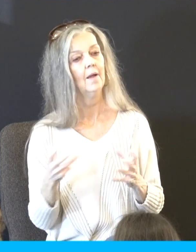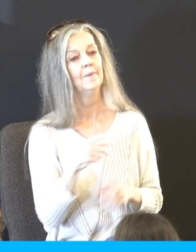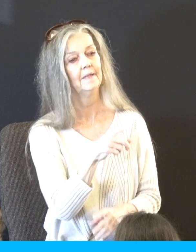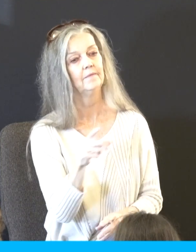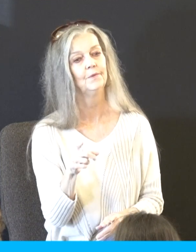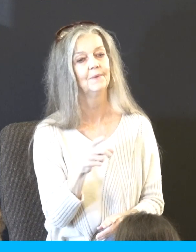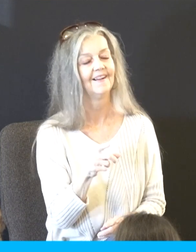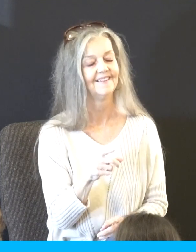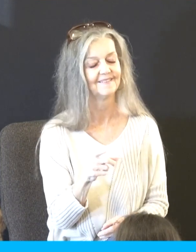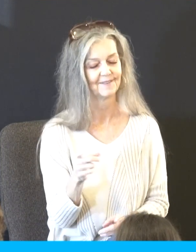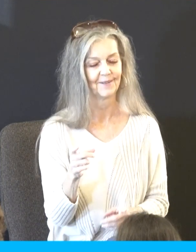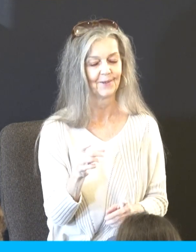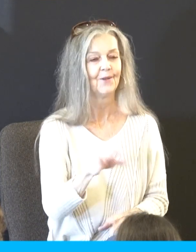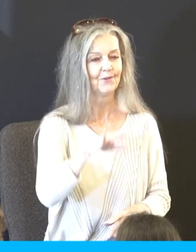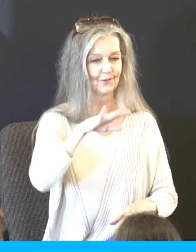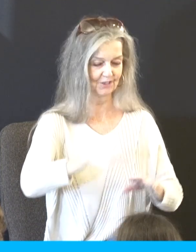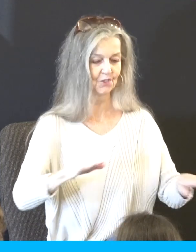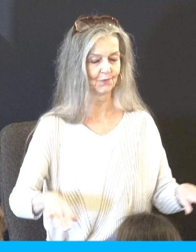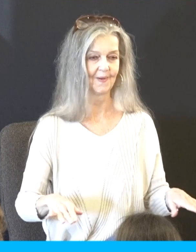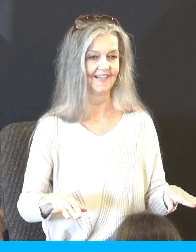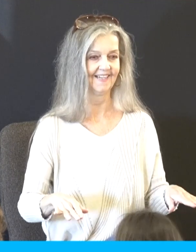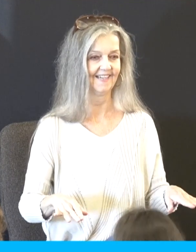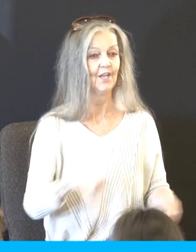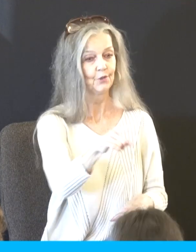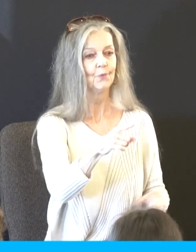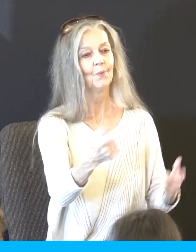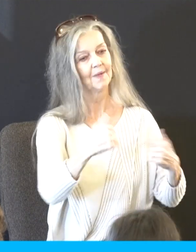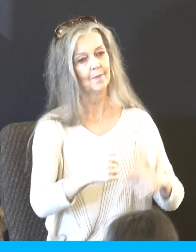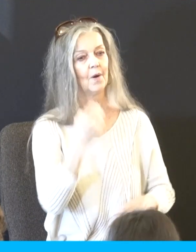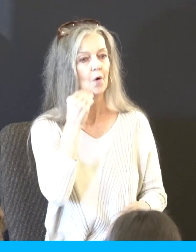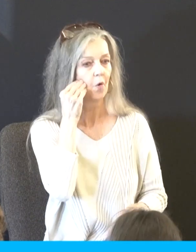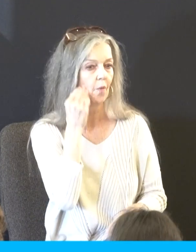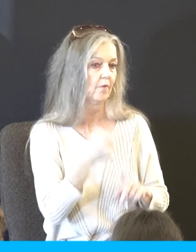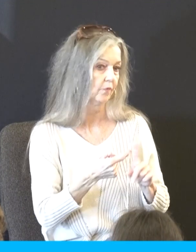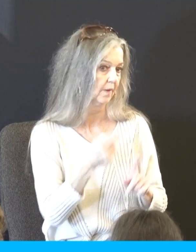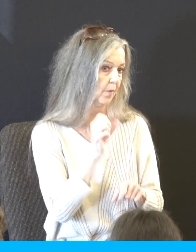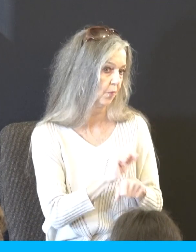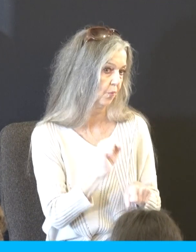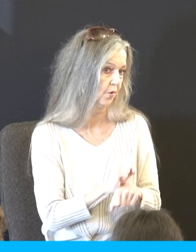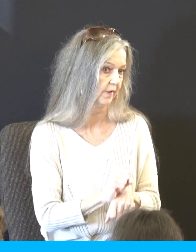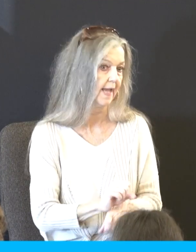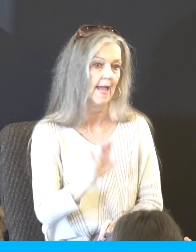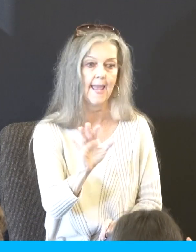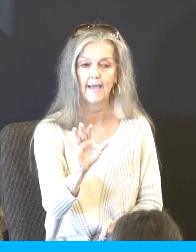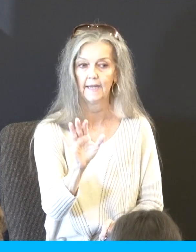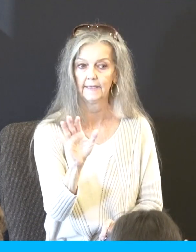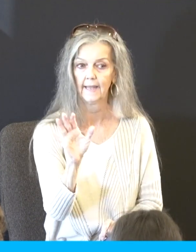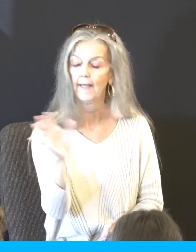son? Anybody been through that? I'm gonna ask you to dime out your wife. Or you come home, ladies, and he goes, your daughter, right? We're having